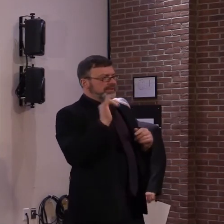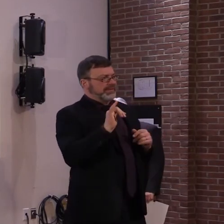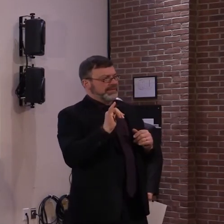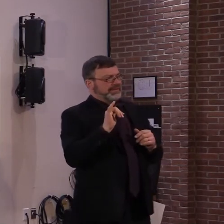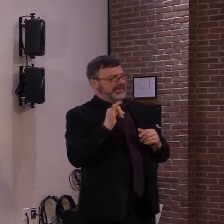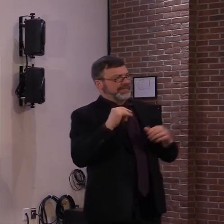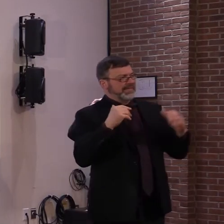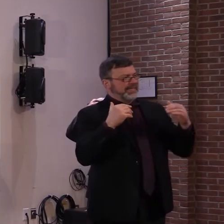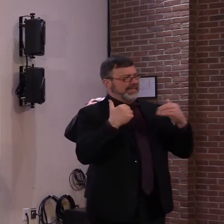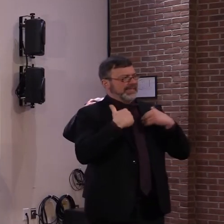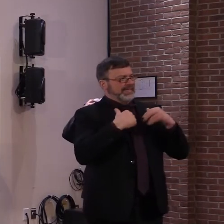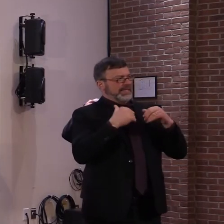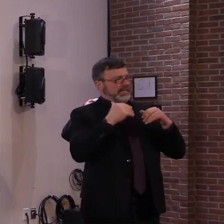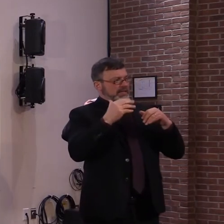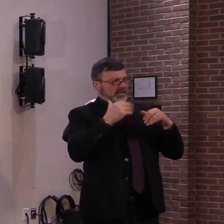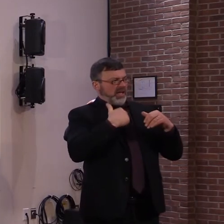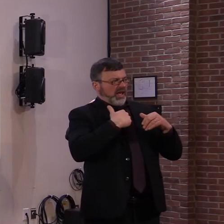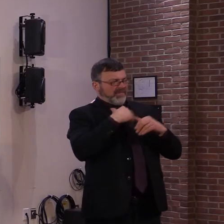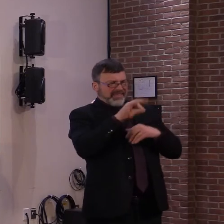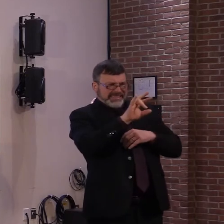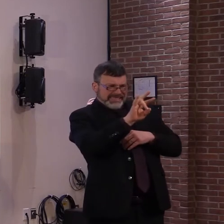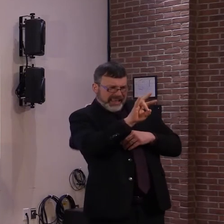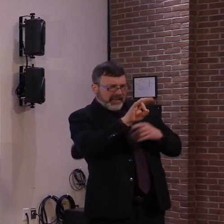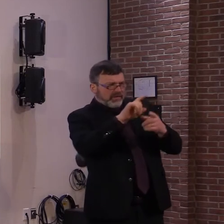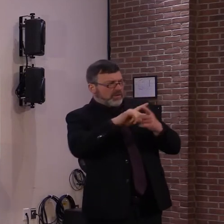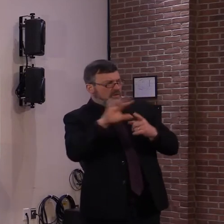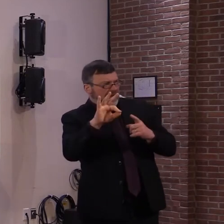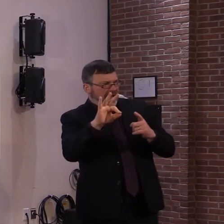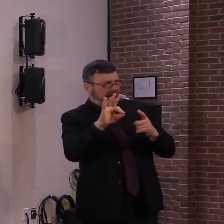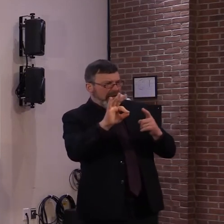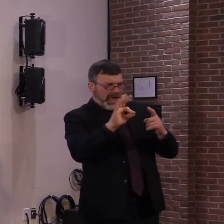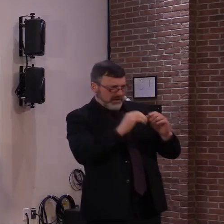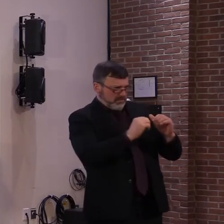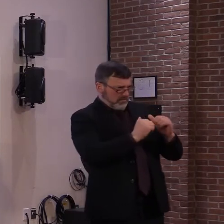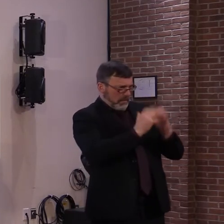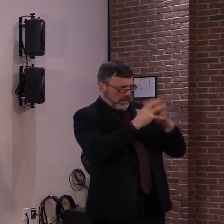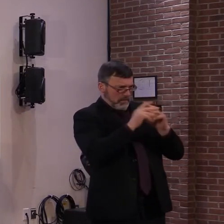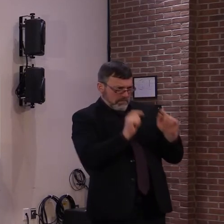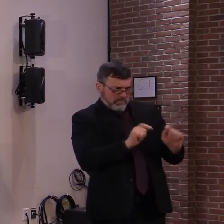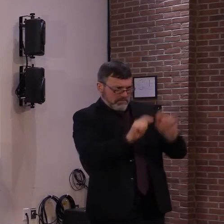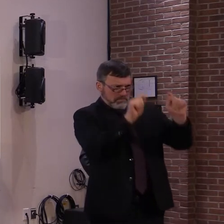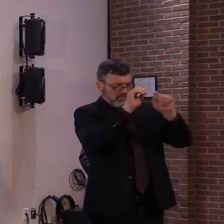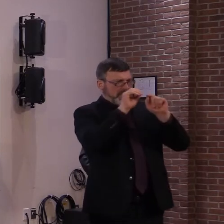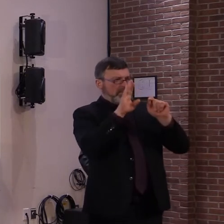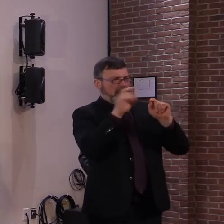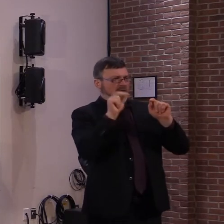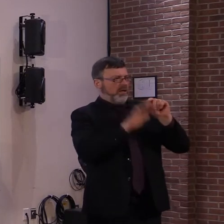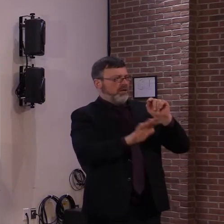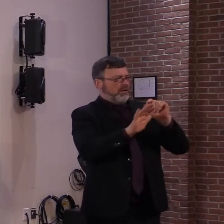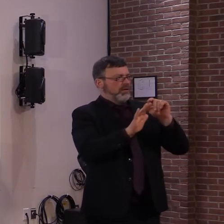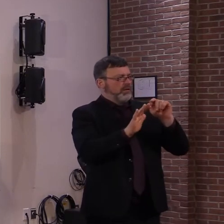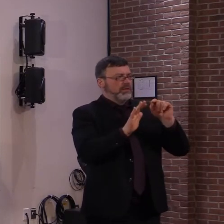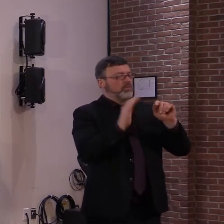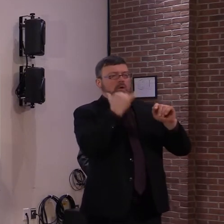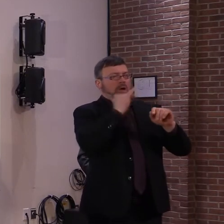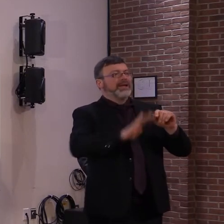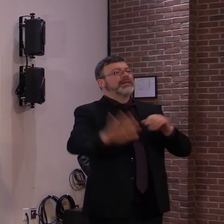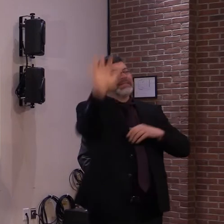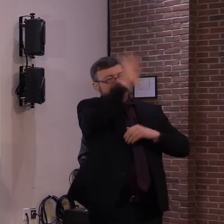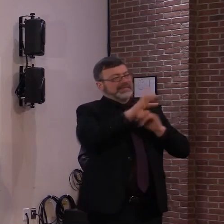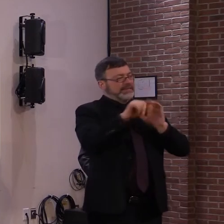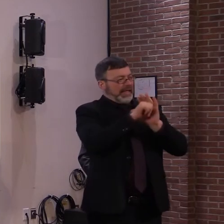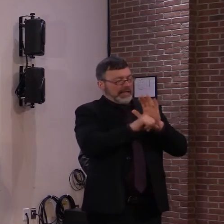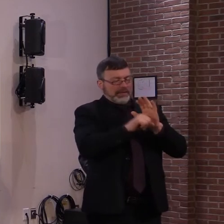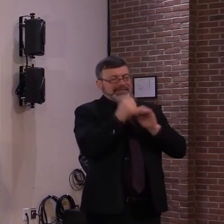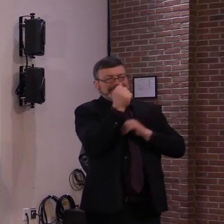basis. Uh, so, uh, what I've heard from people is that it's fairly easy. To get in line, get, get a